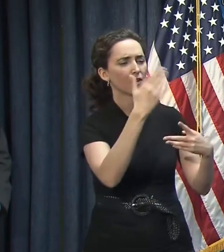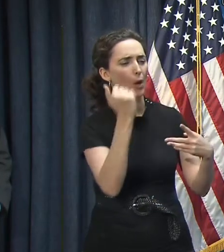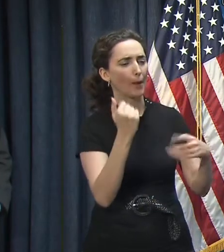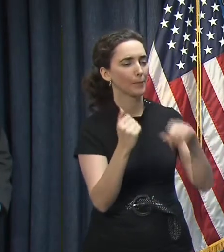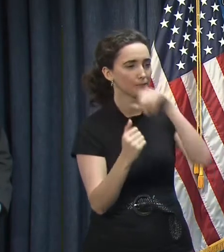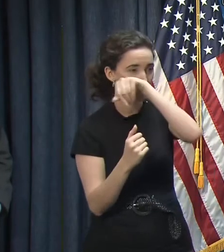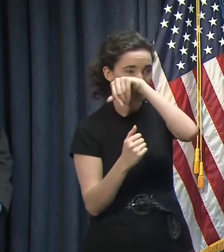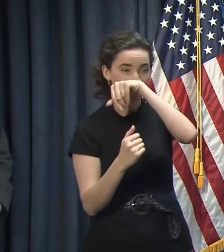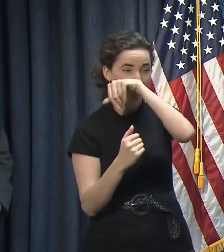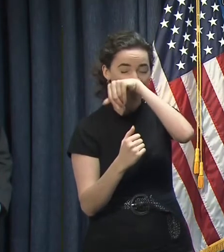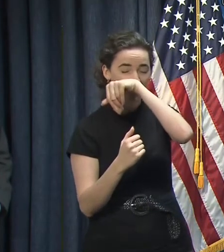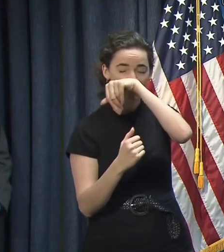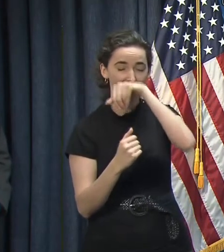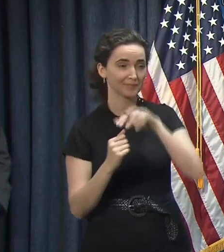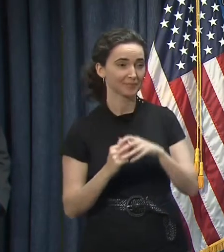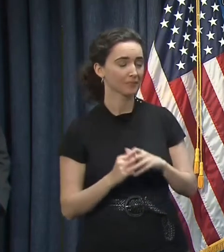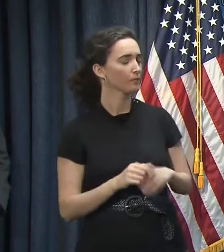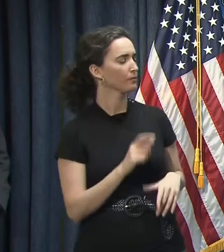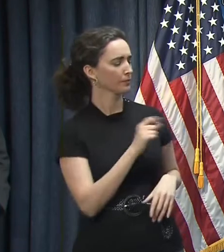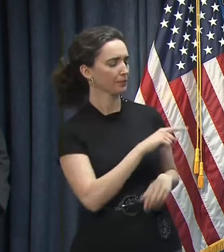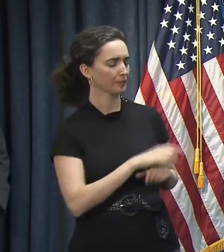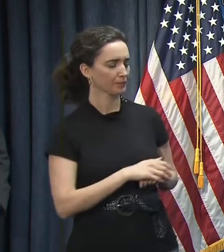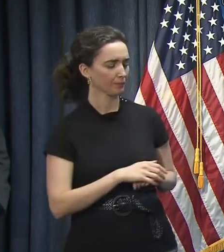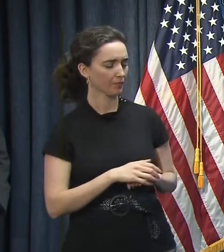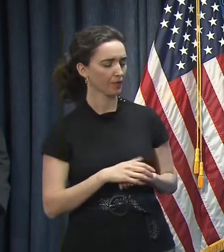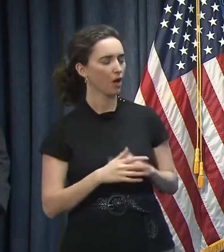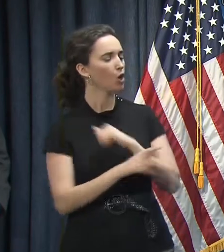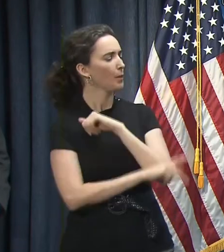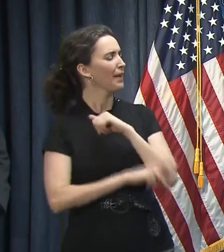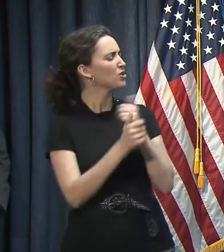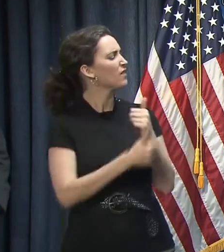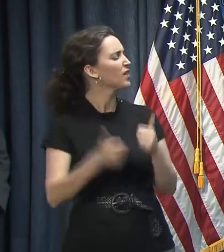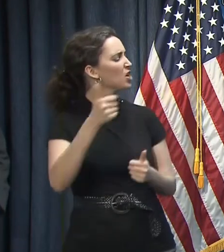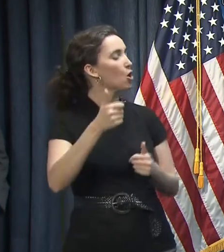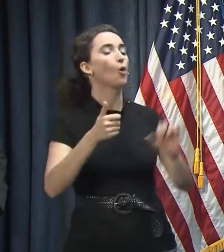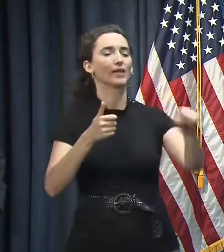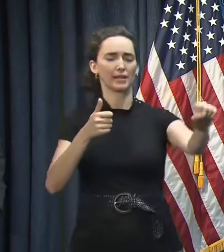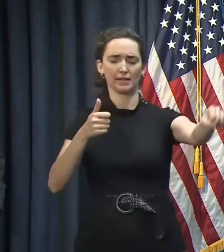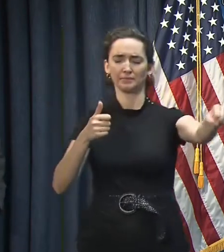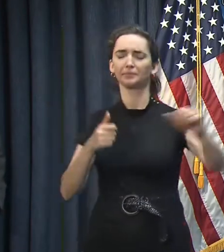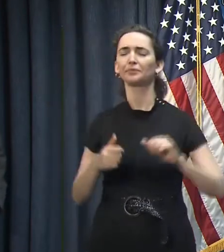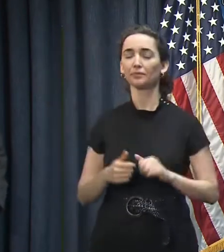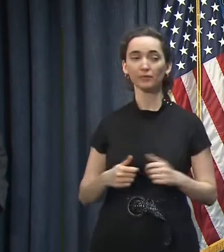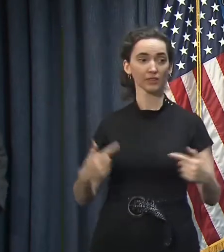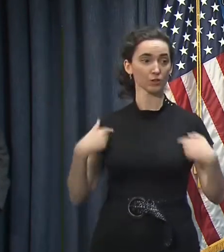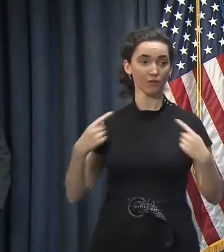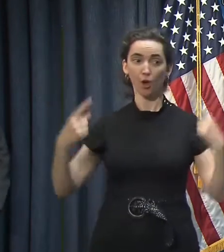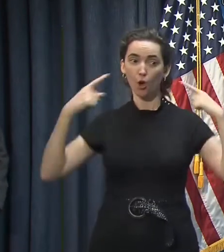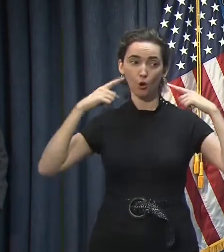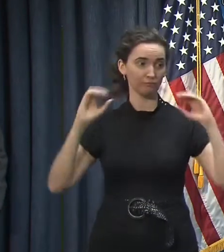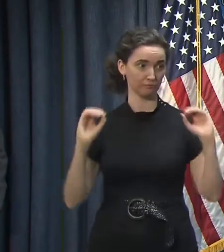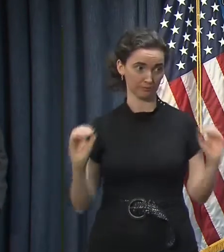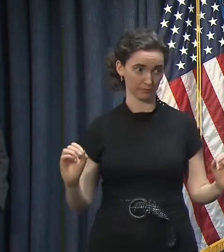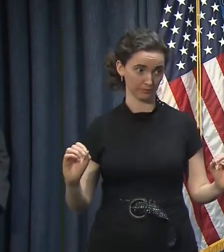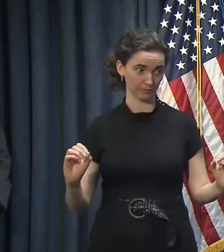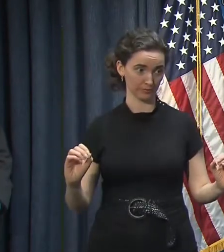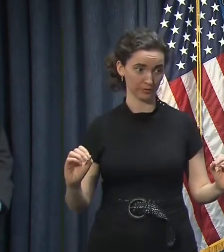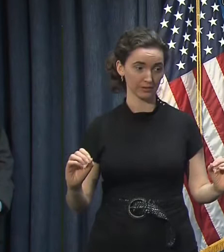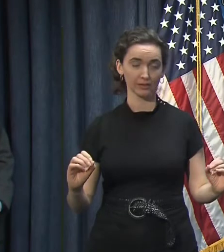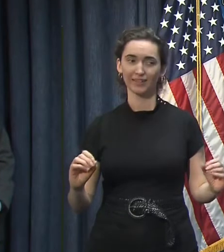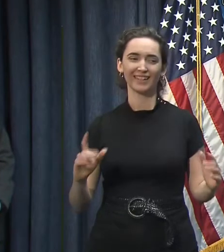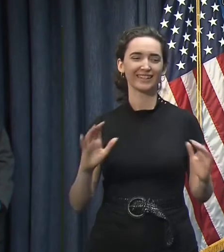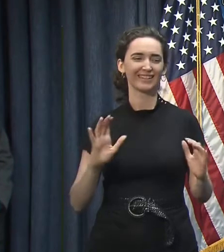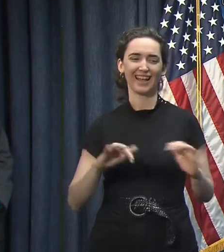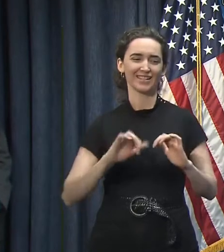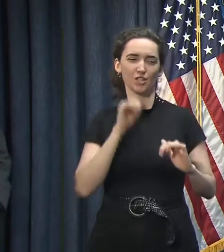Oh, the parish officials? Oh, yeah. I haven't heard of that. And certainly that's not the way it